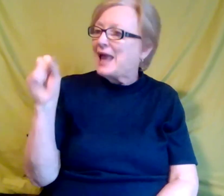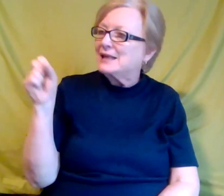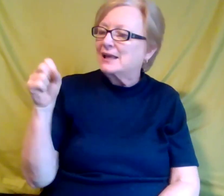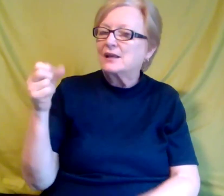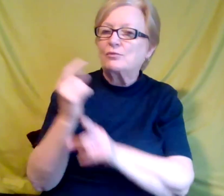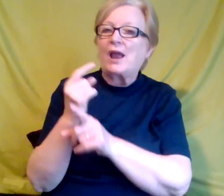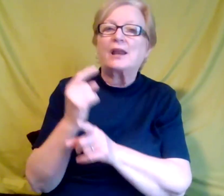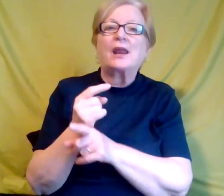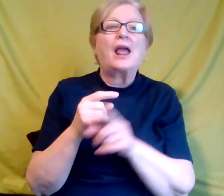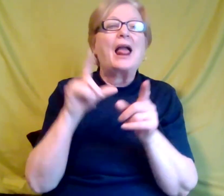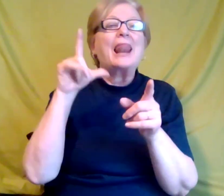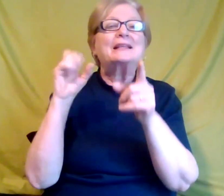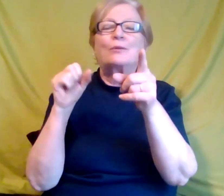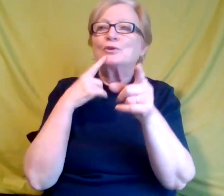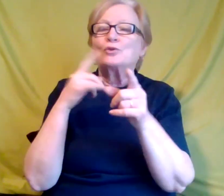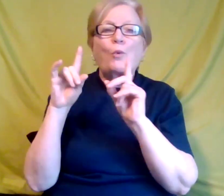what is your question?